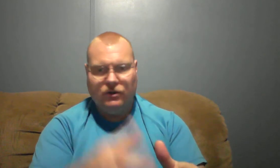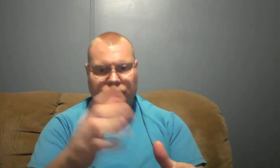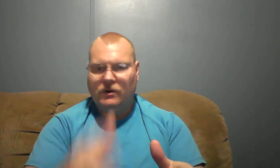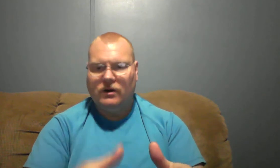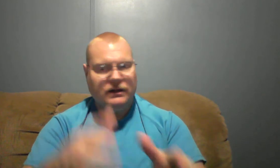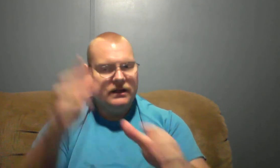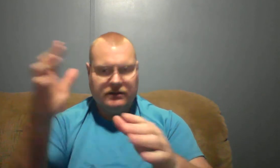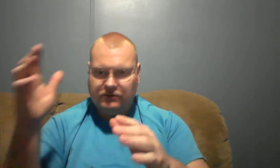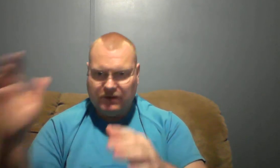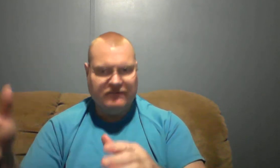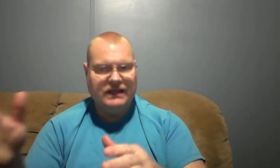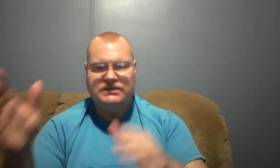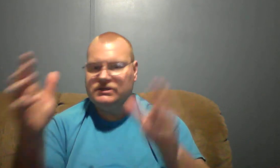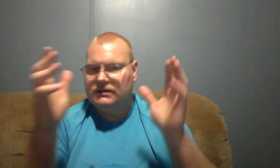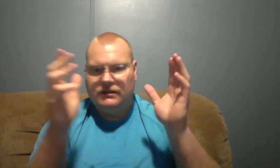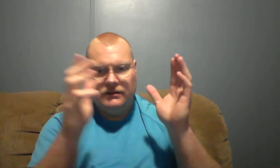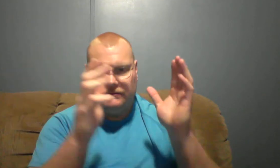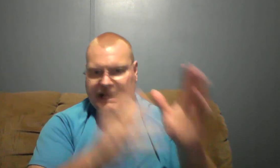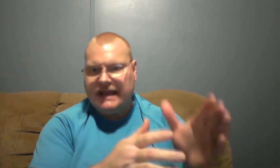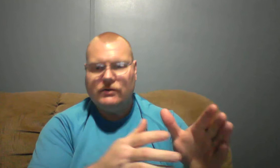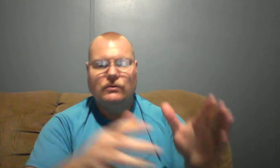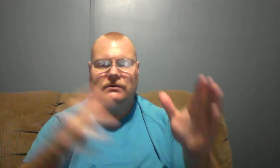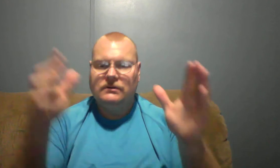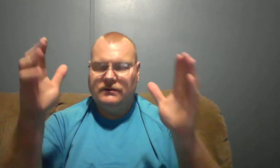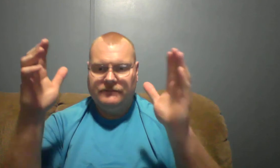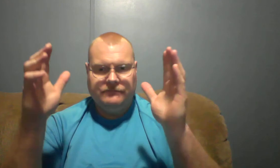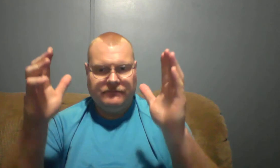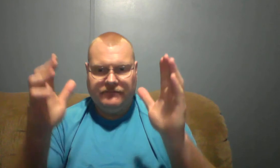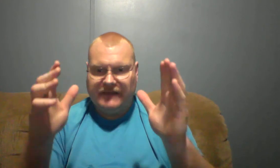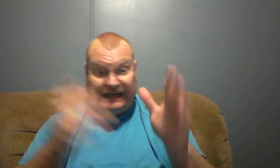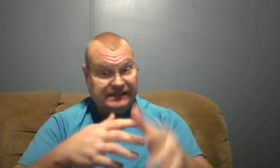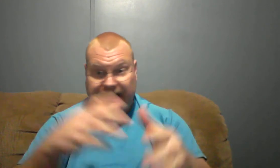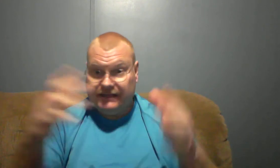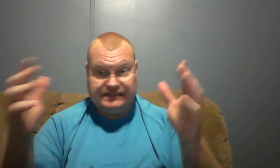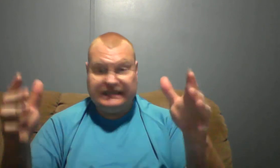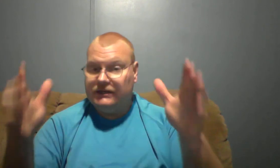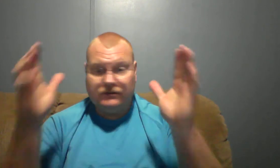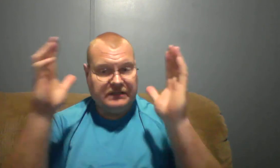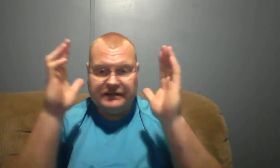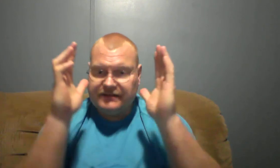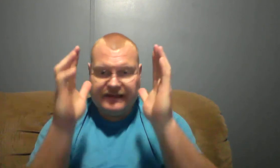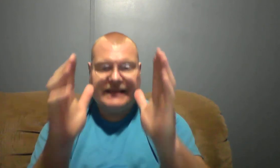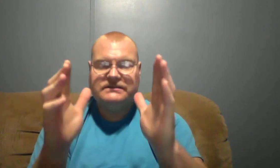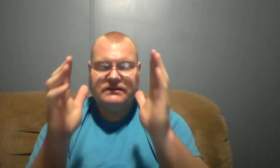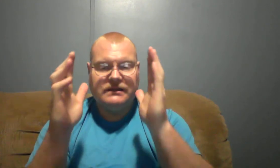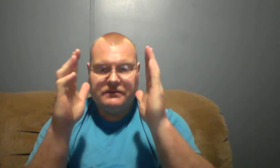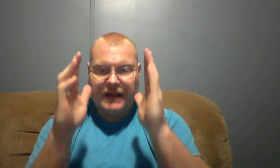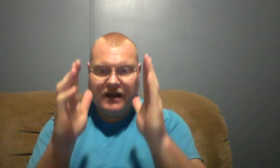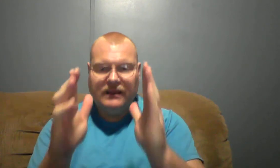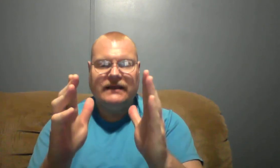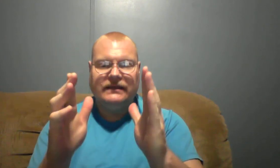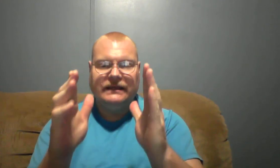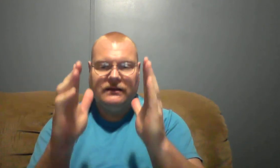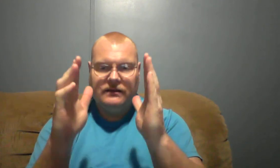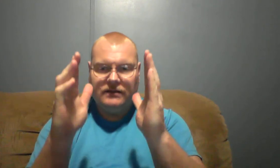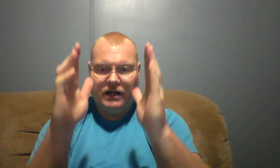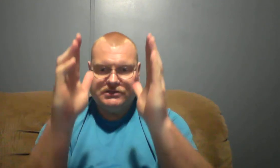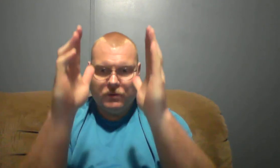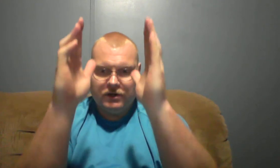Mark Revelation Daniel Isaiah things paralleling God's word